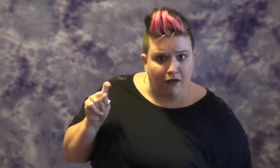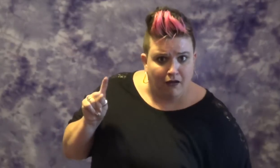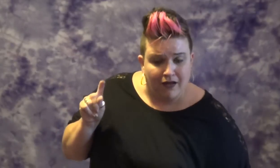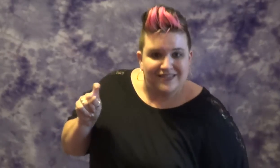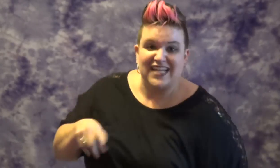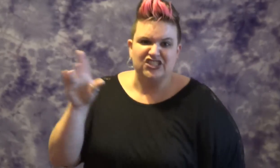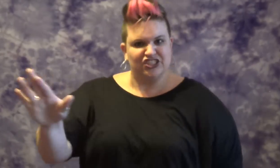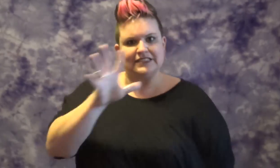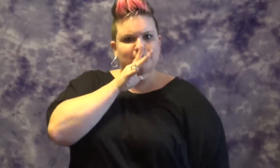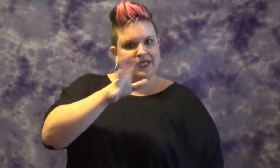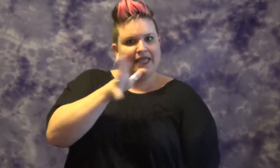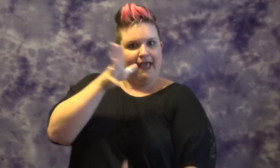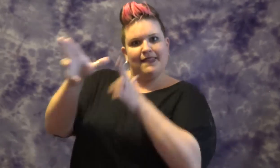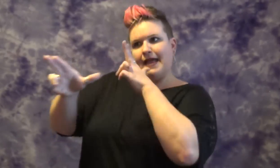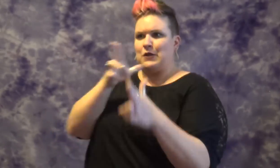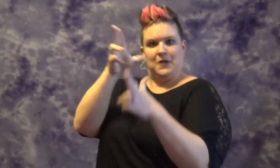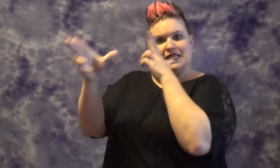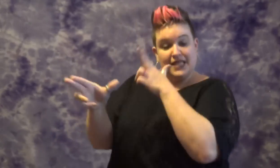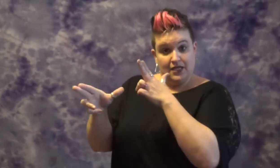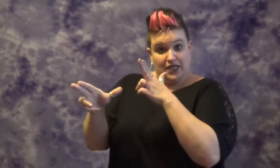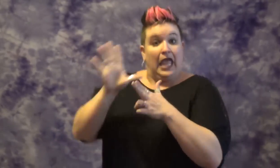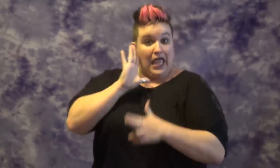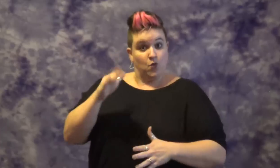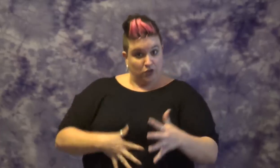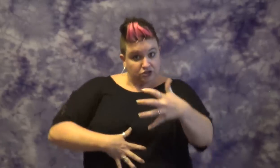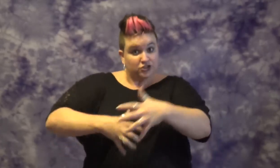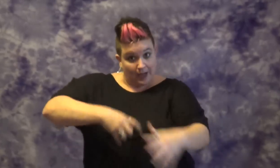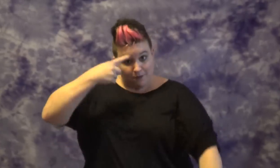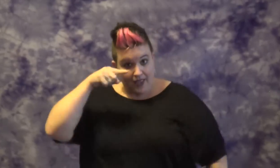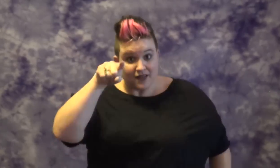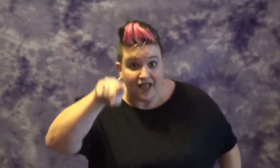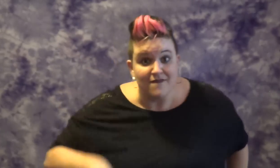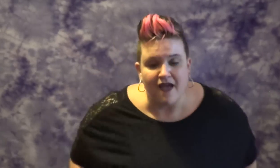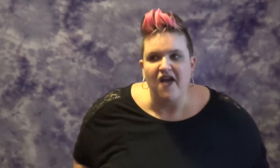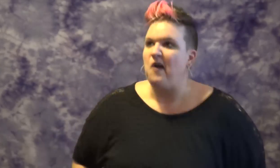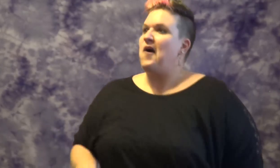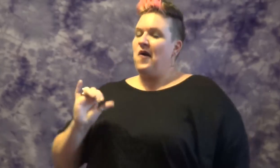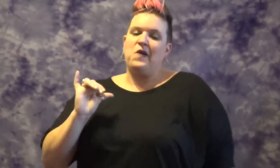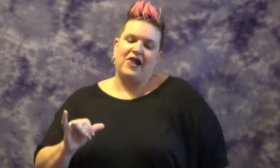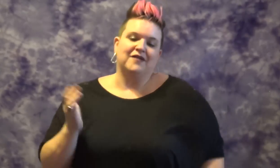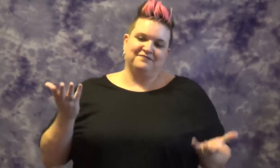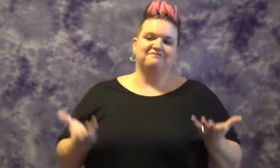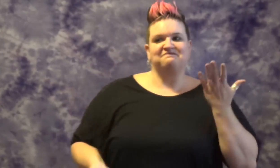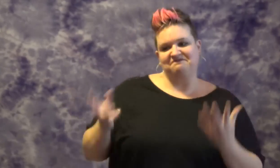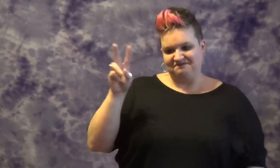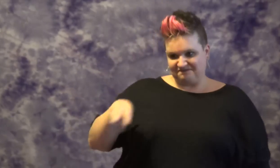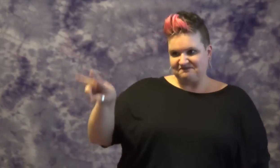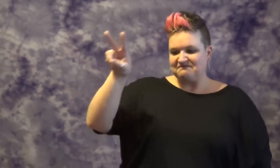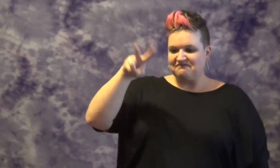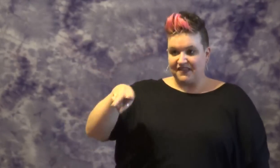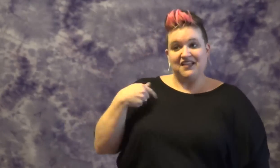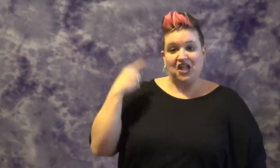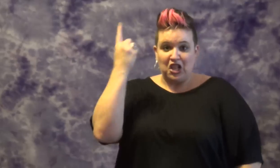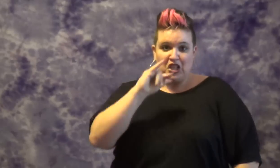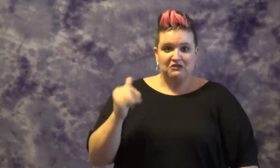eloquently? And would she have your baby? I'm sure she'd make a really excellent mother.